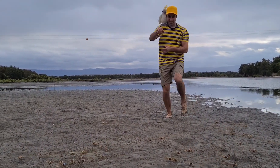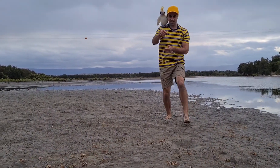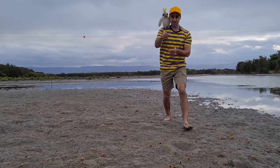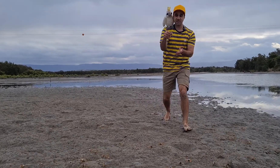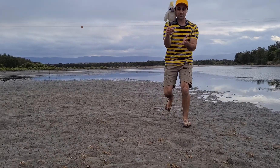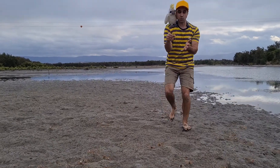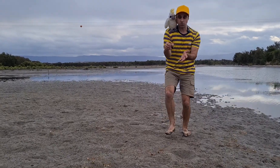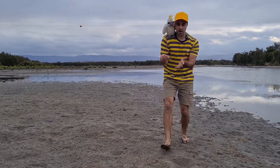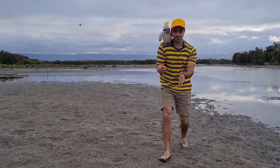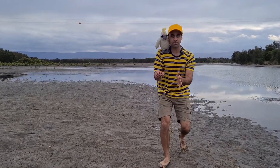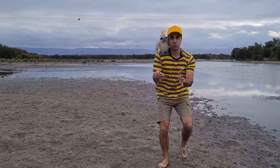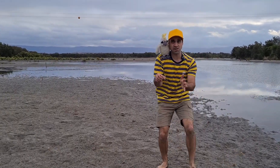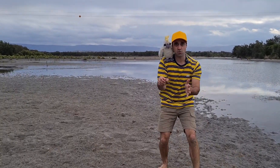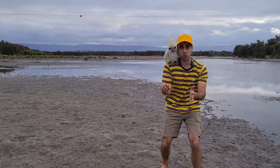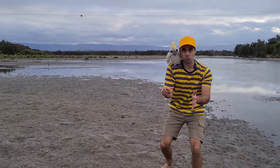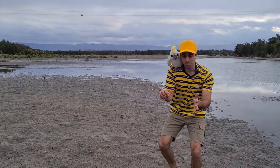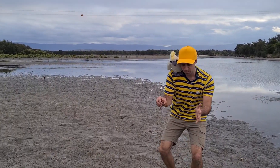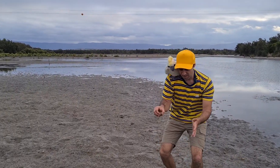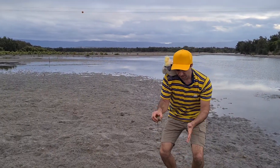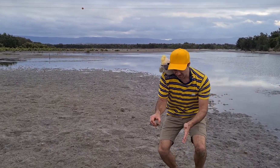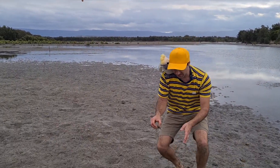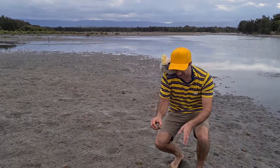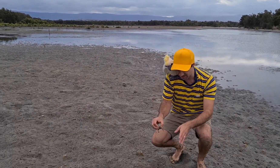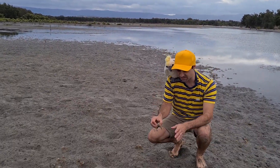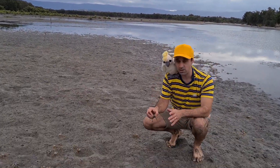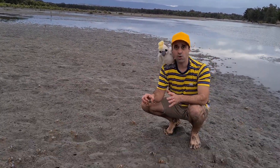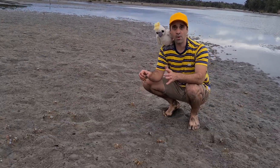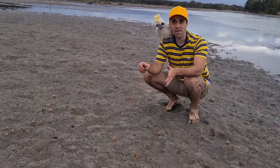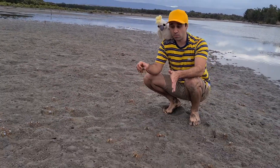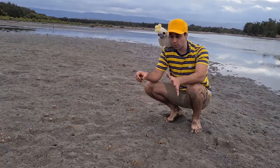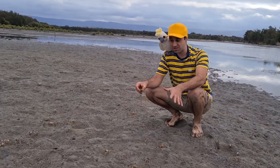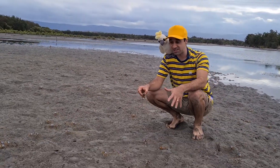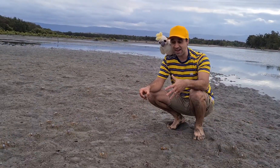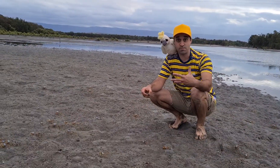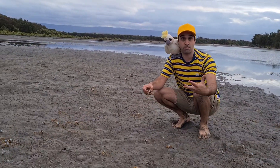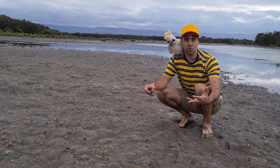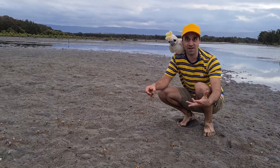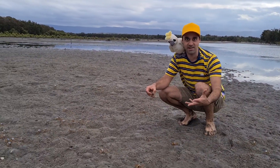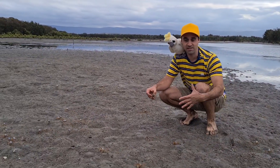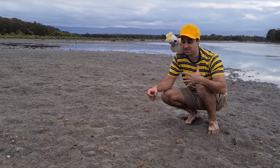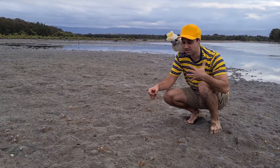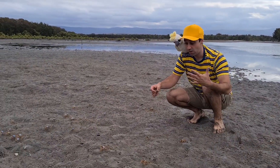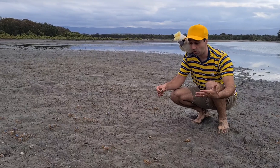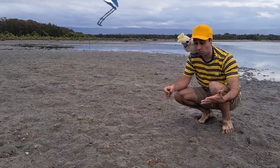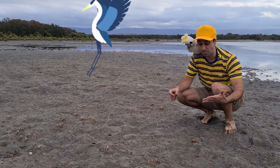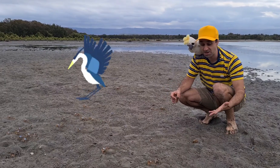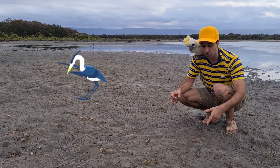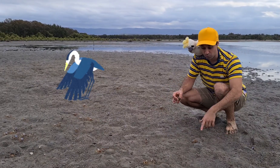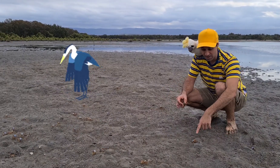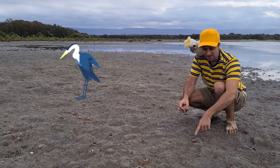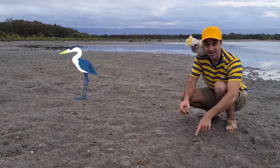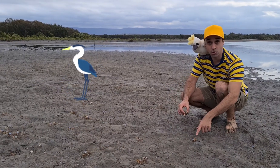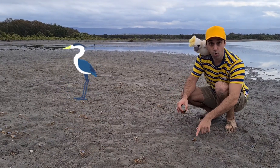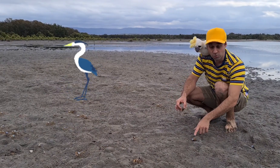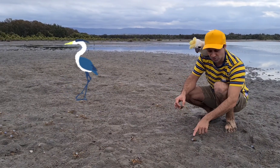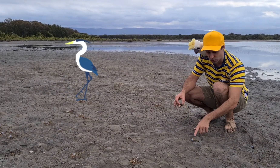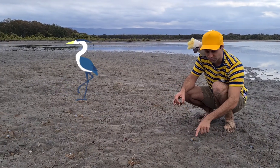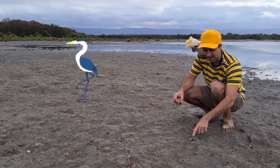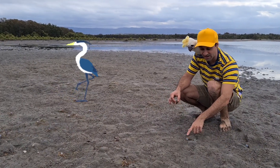is that the soldier crabs are pretty cool in the sense that when they want to escape predators or people, they corkscrew down